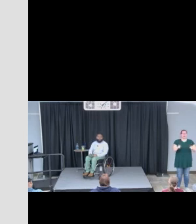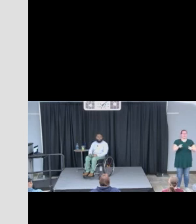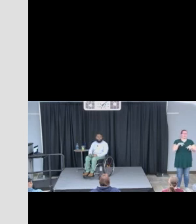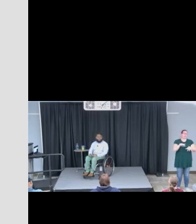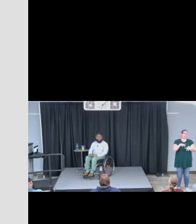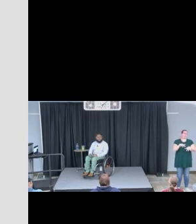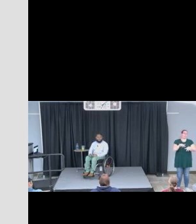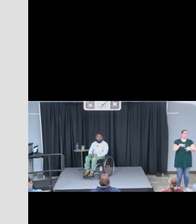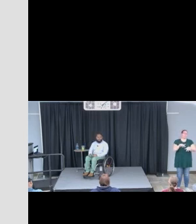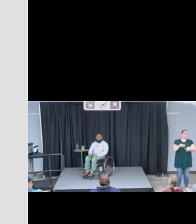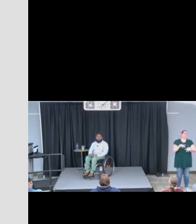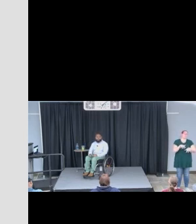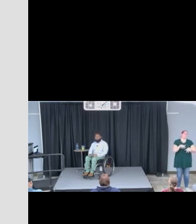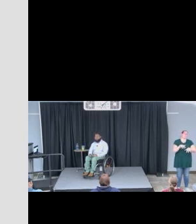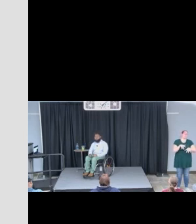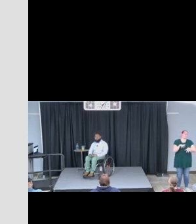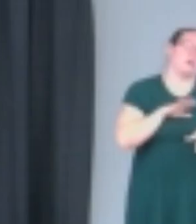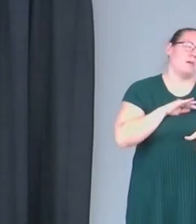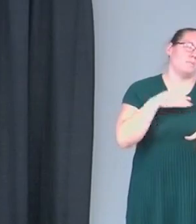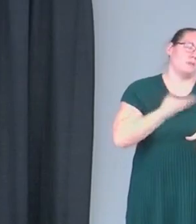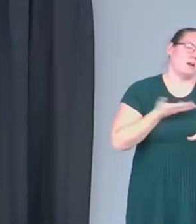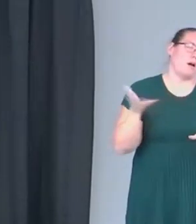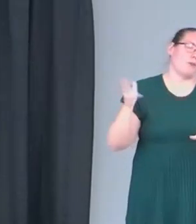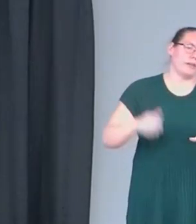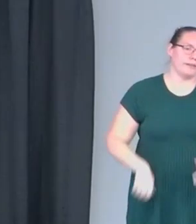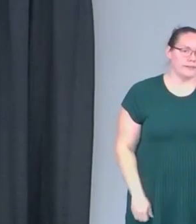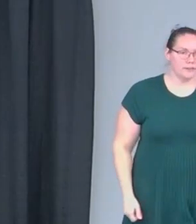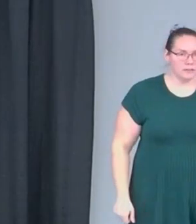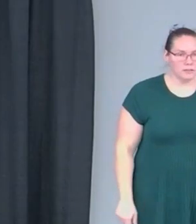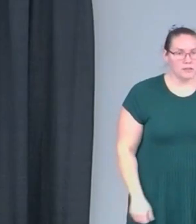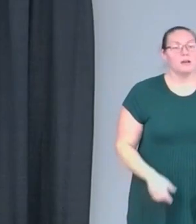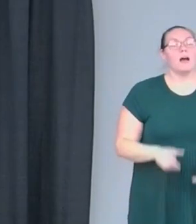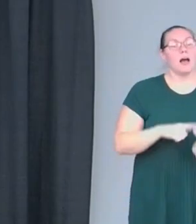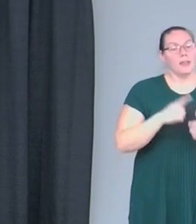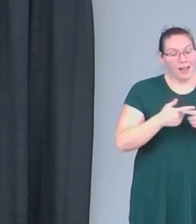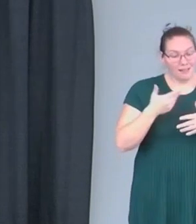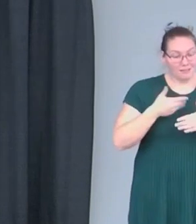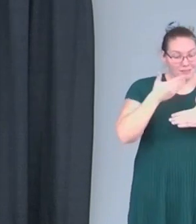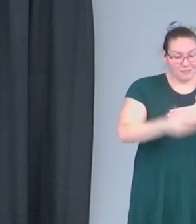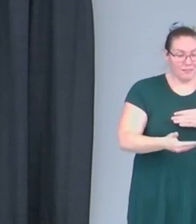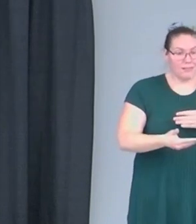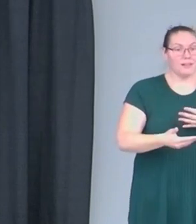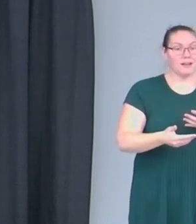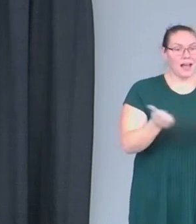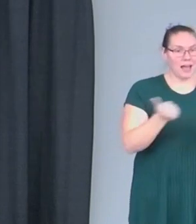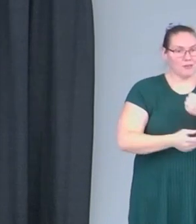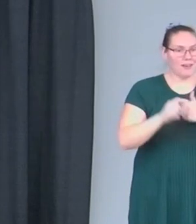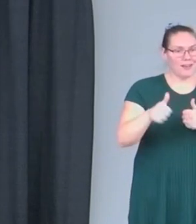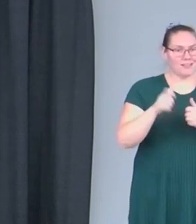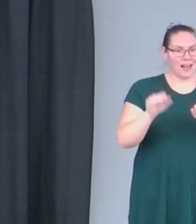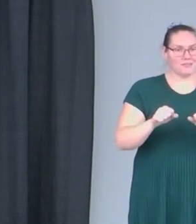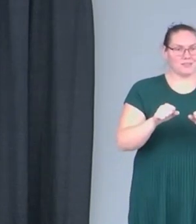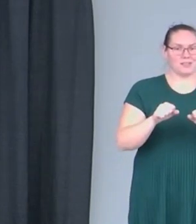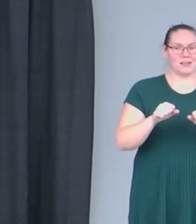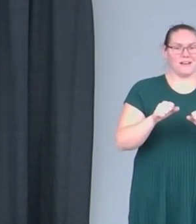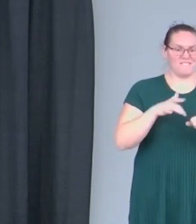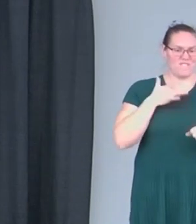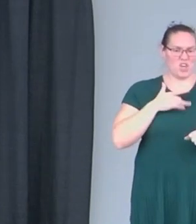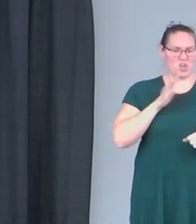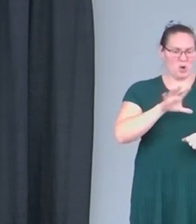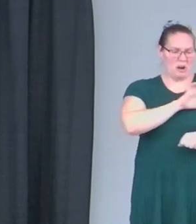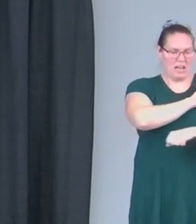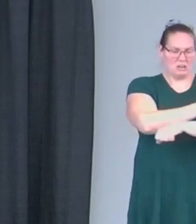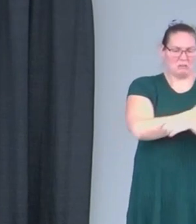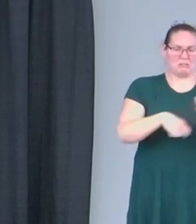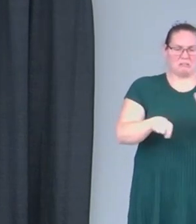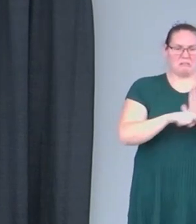traffic, and you're already upset. And then after that, now everybody else has to feel your energy because you didn't